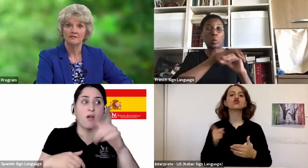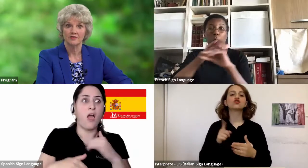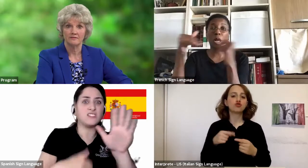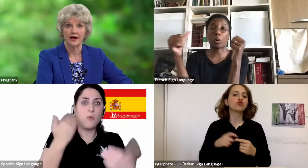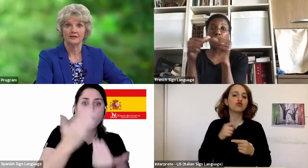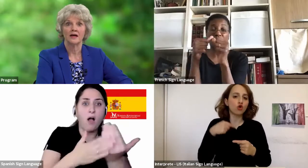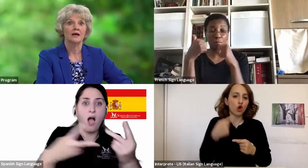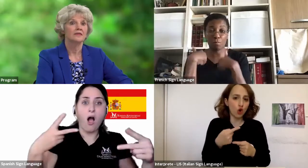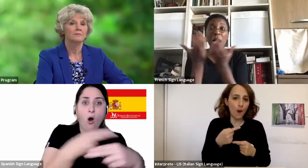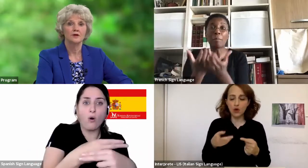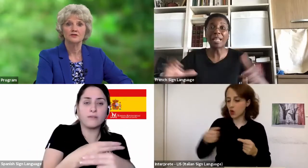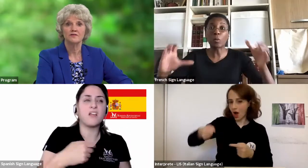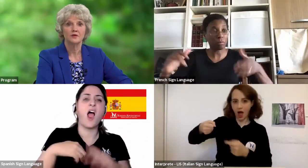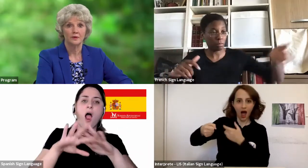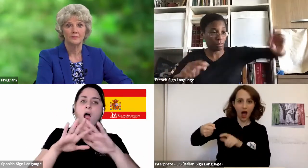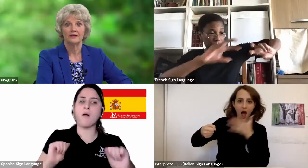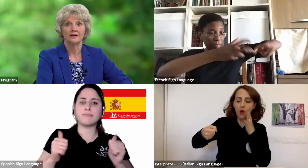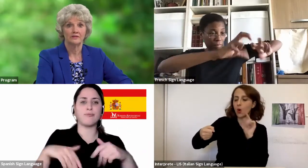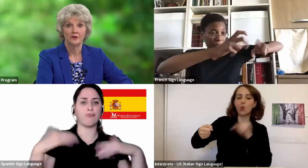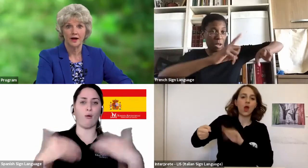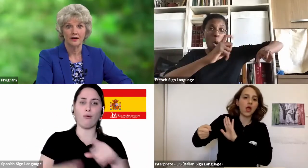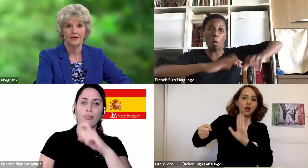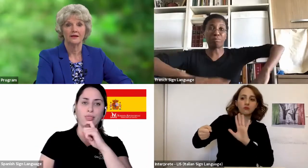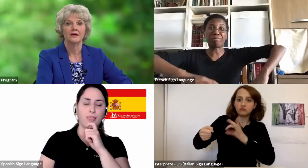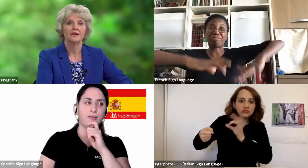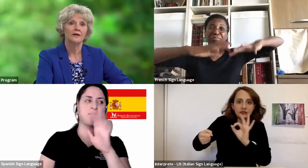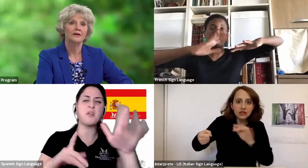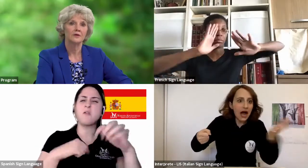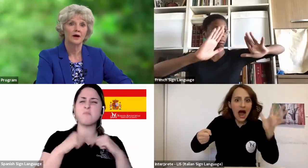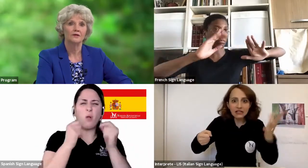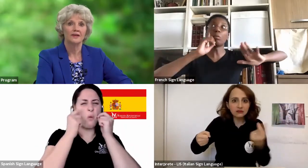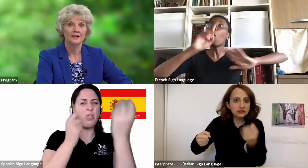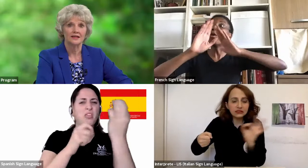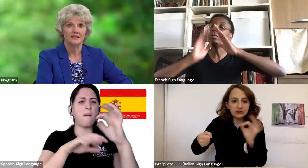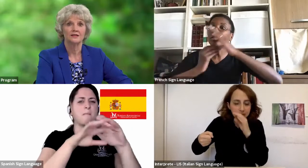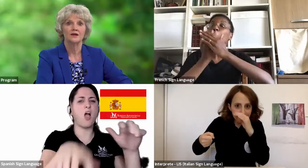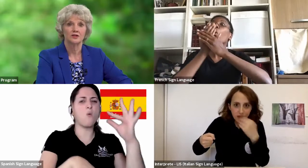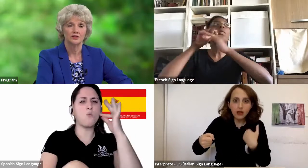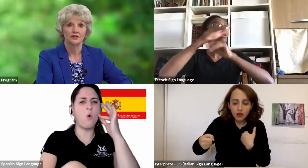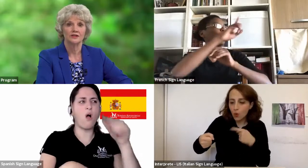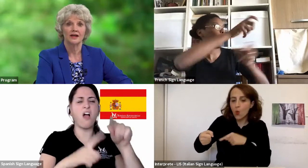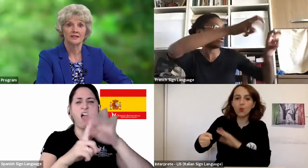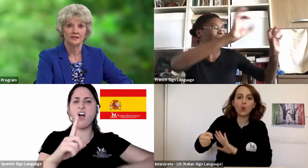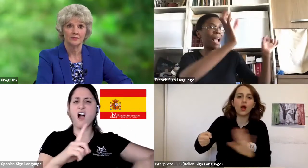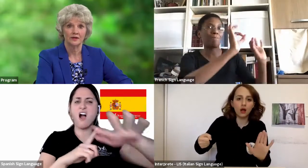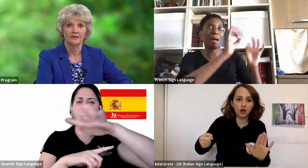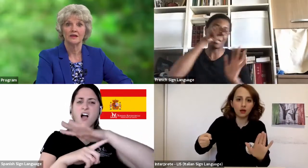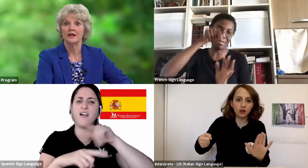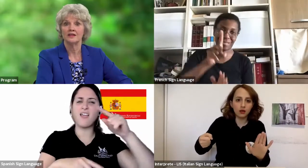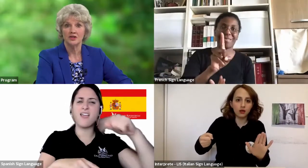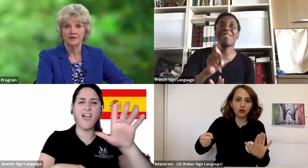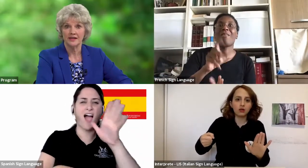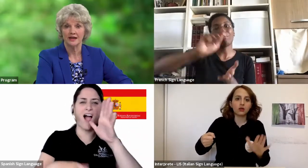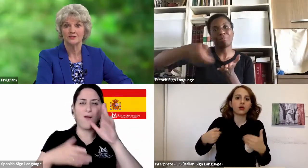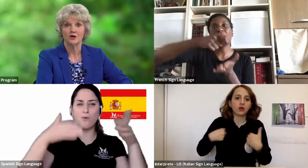stock of the fact that most of the women living around me carried the water they needed to cook and to clean with